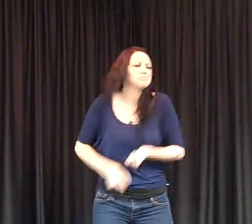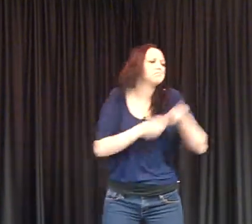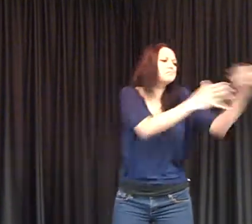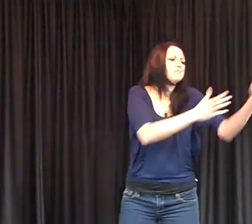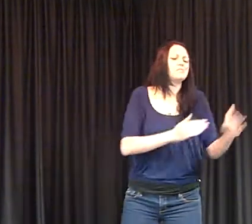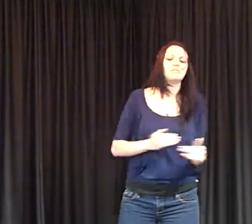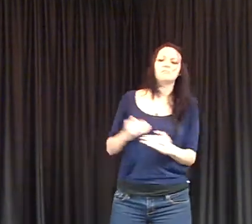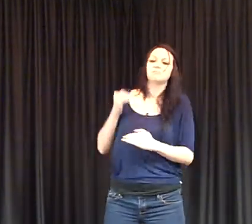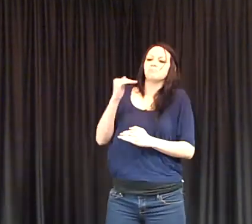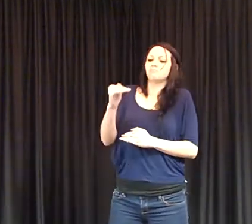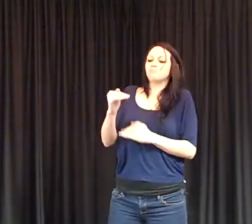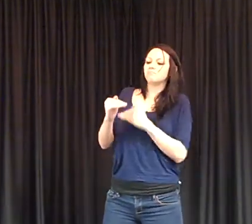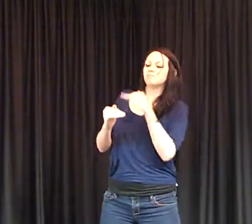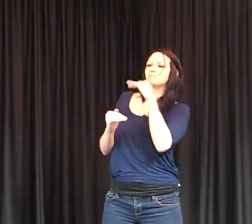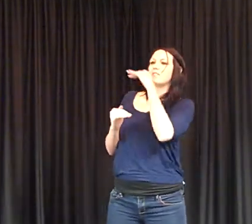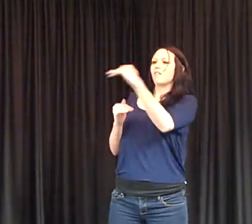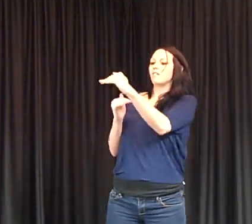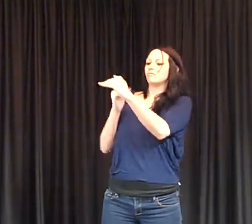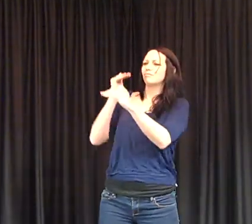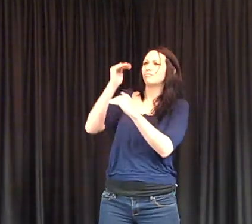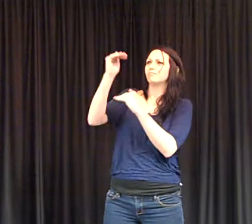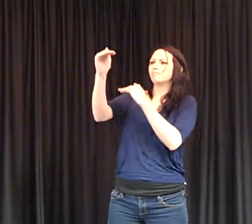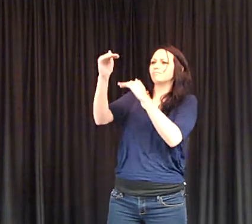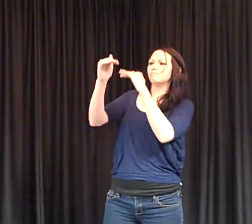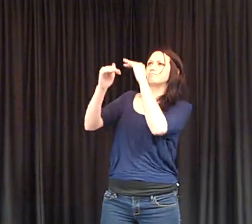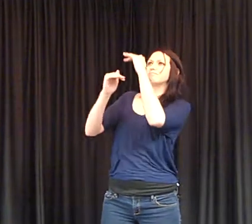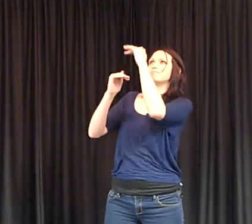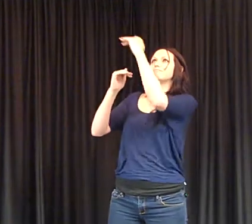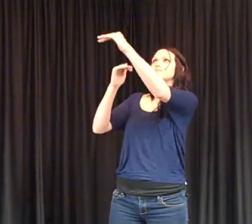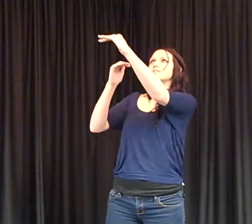I got my feet on the ground and I don't go to sleep till three.